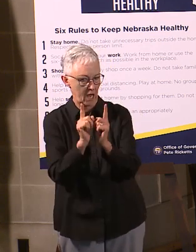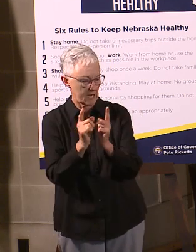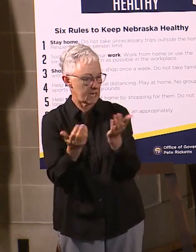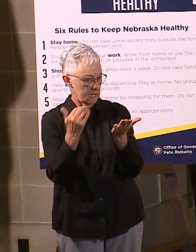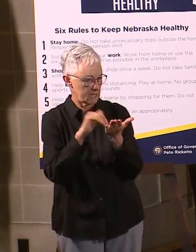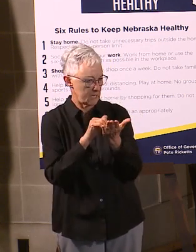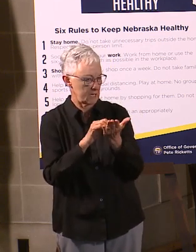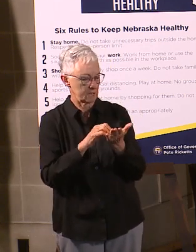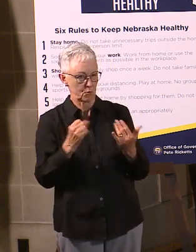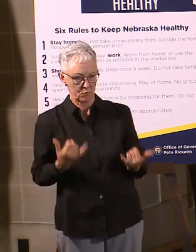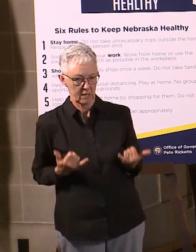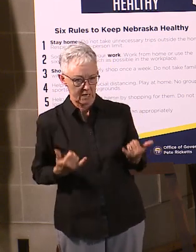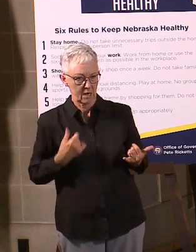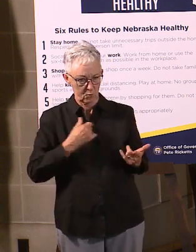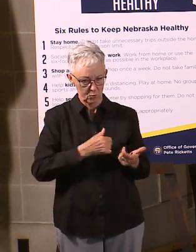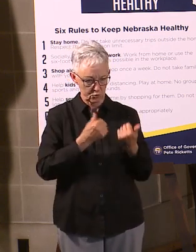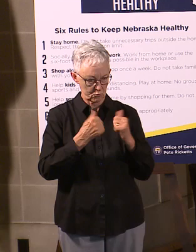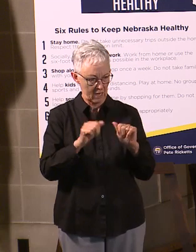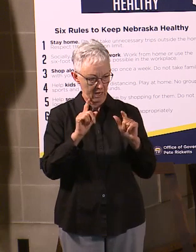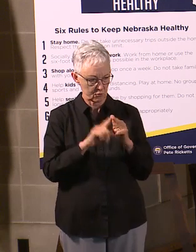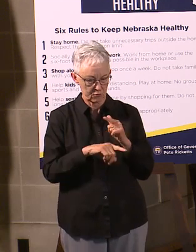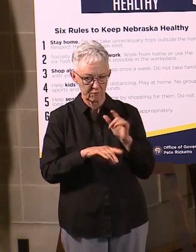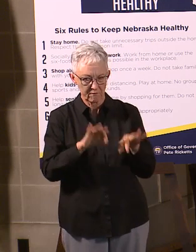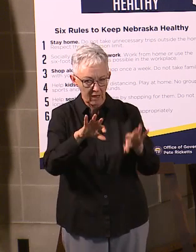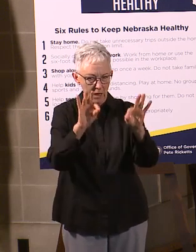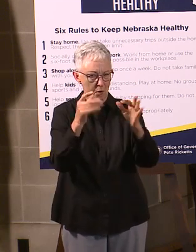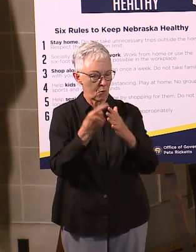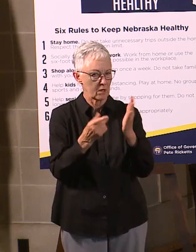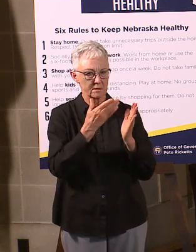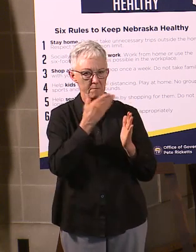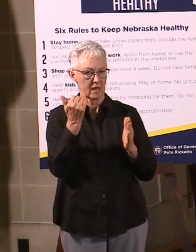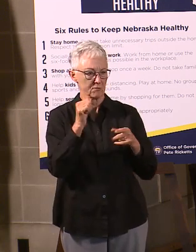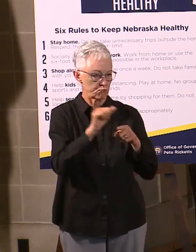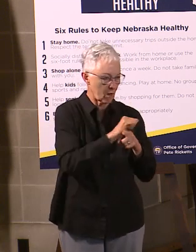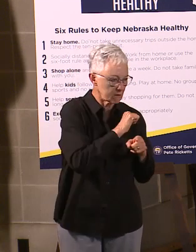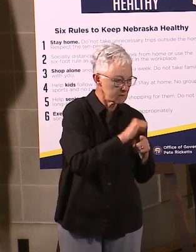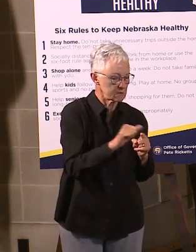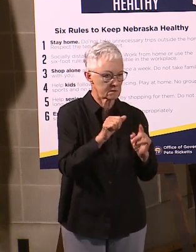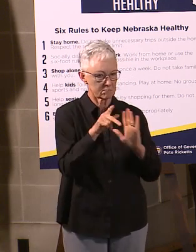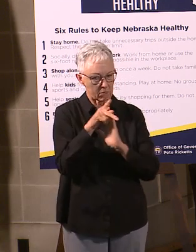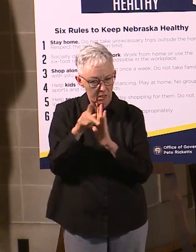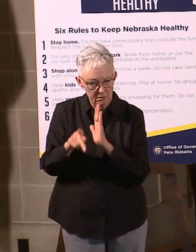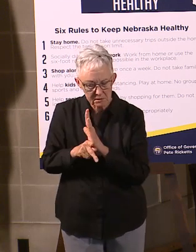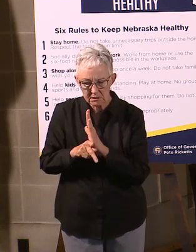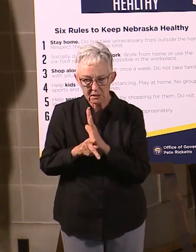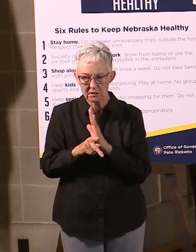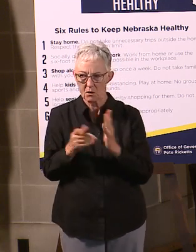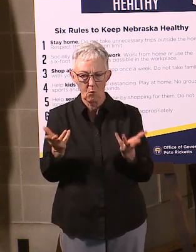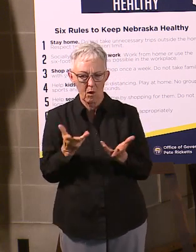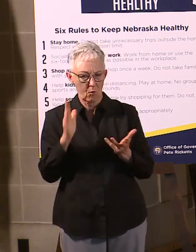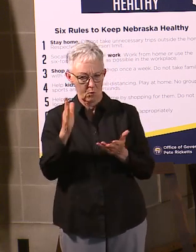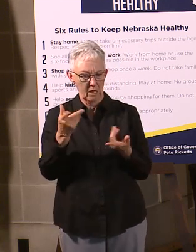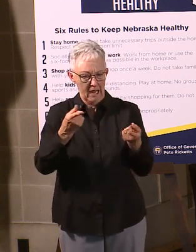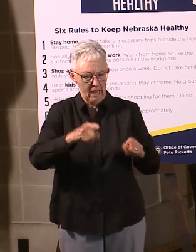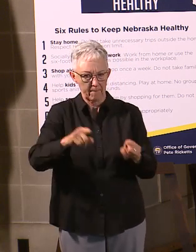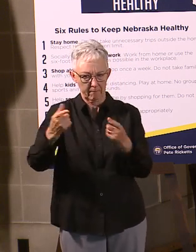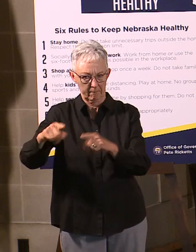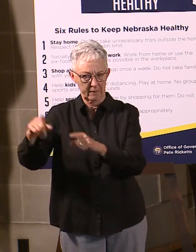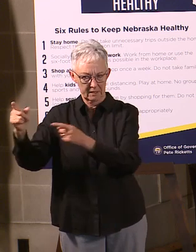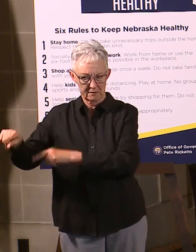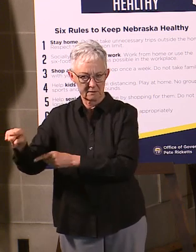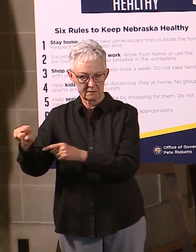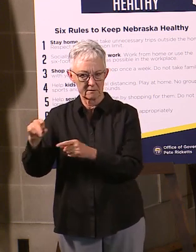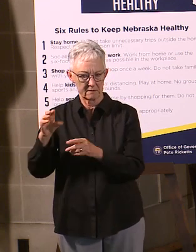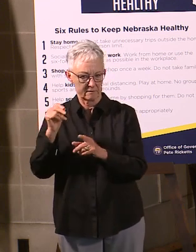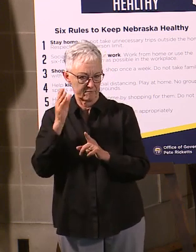what are the best procedures and policies and practices that might take place in our buildings all over the state of Nebraska with all of our teachers